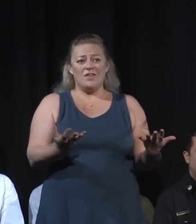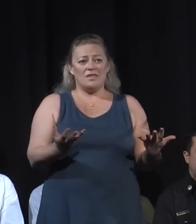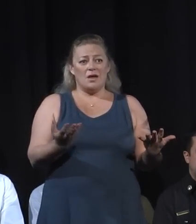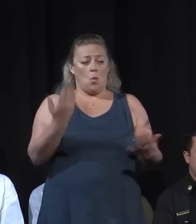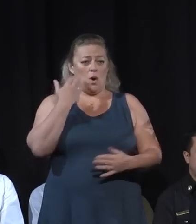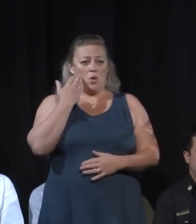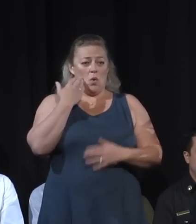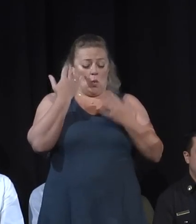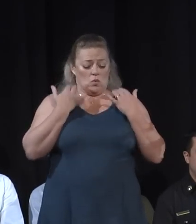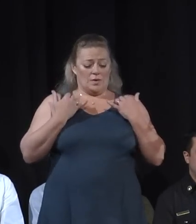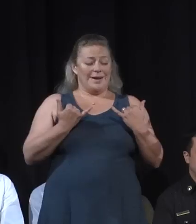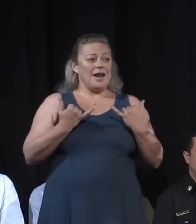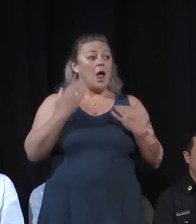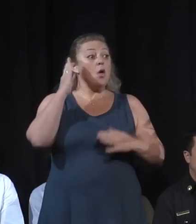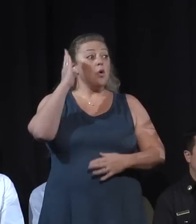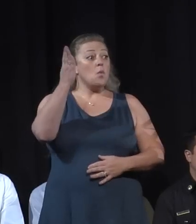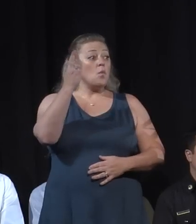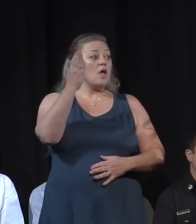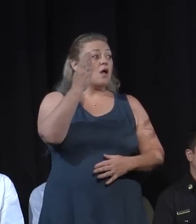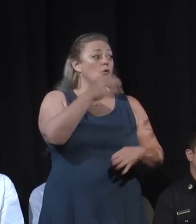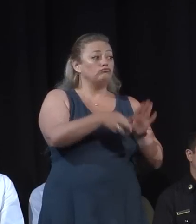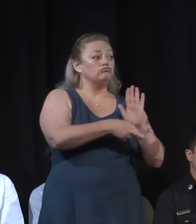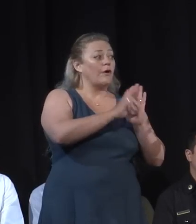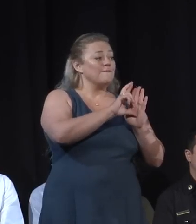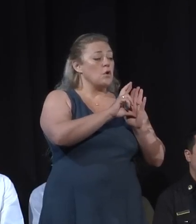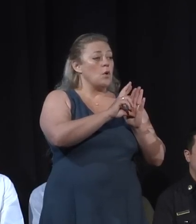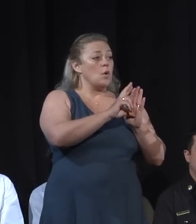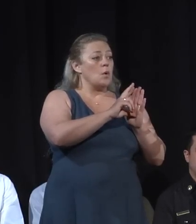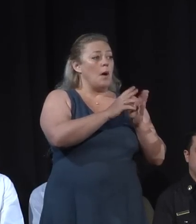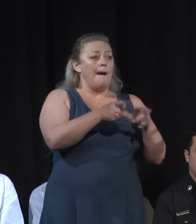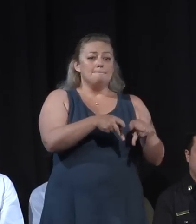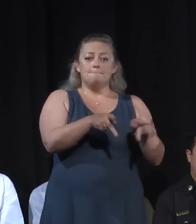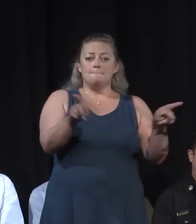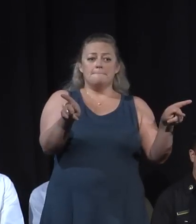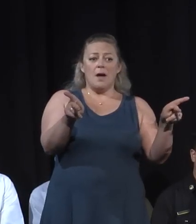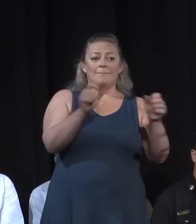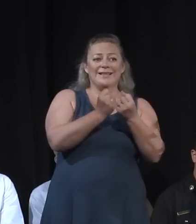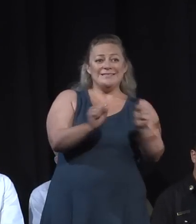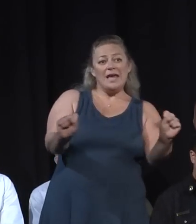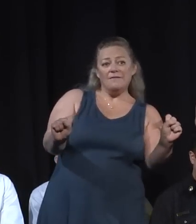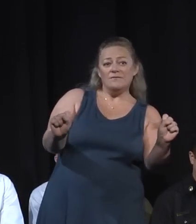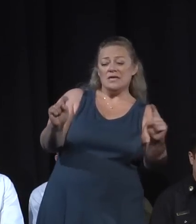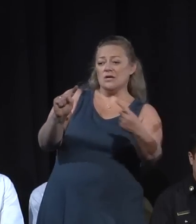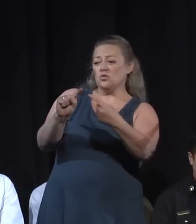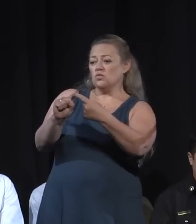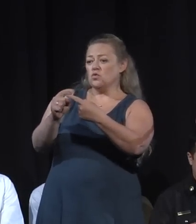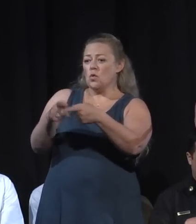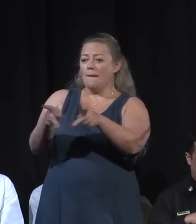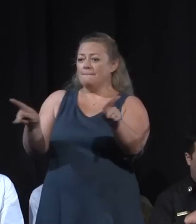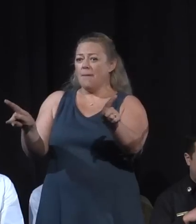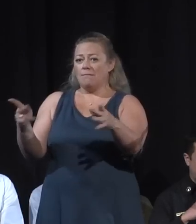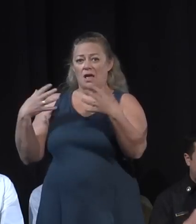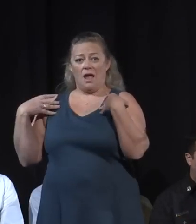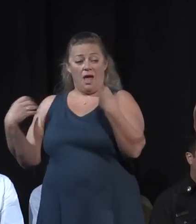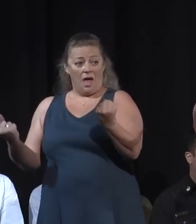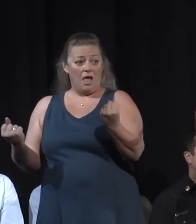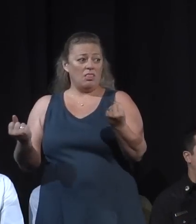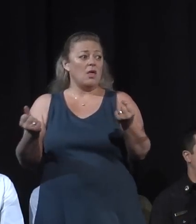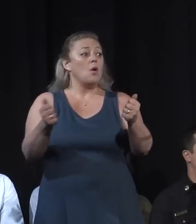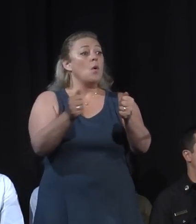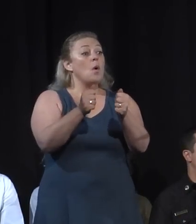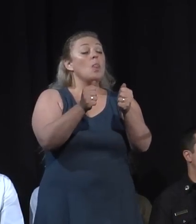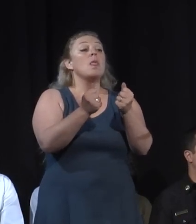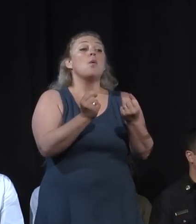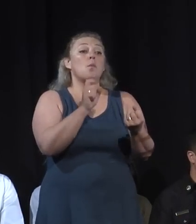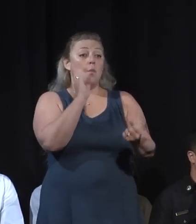We'll have everybody here from public safety to public health. All of these people will be available afterwards with many, many others in the cafeteria to